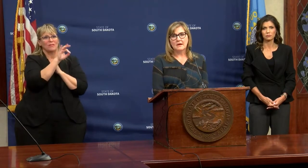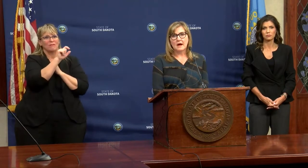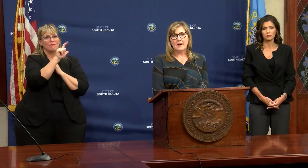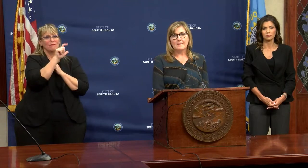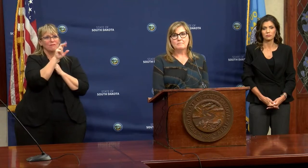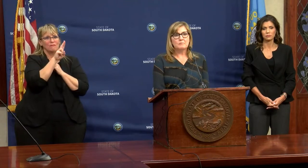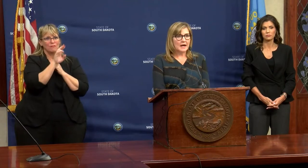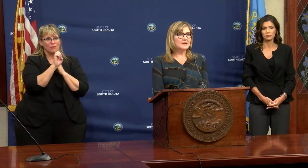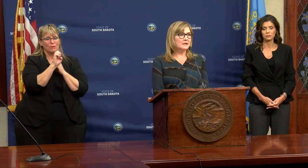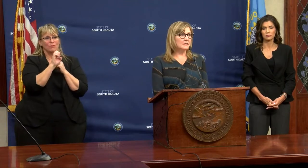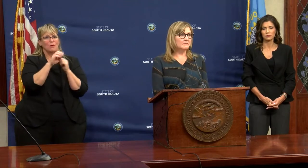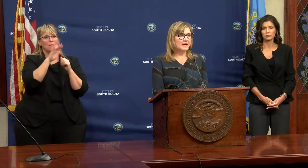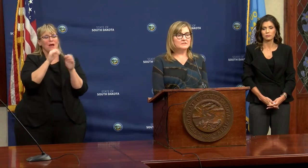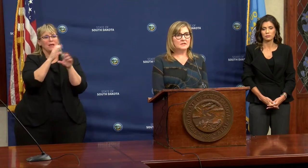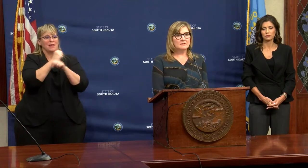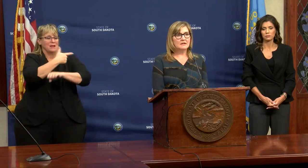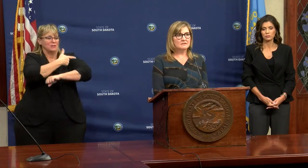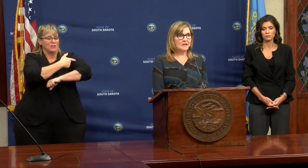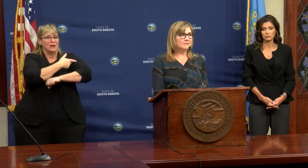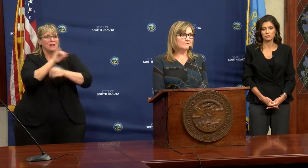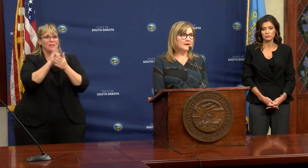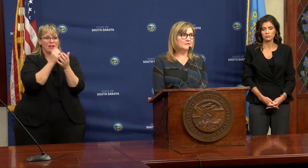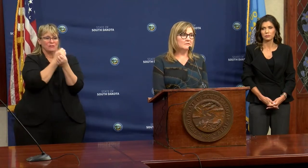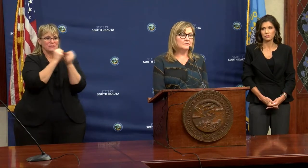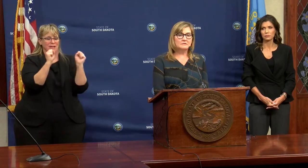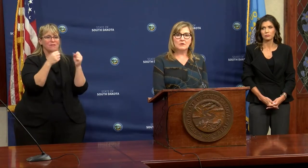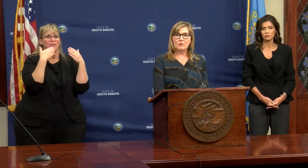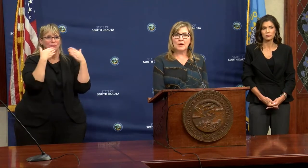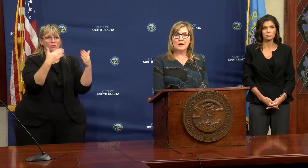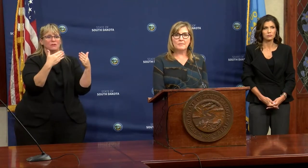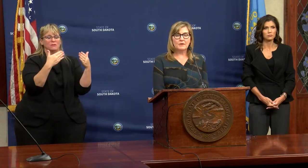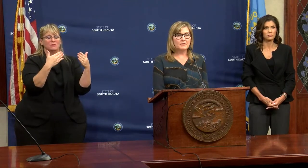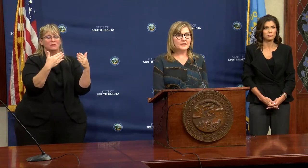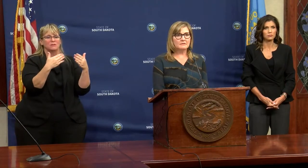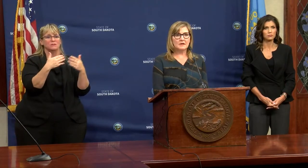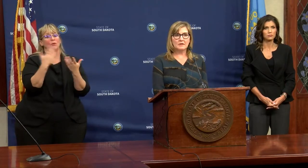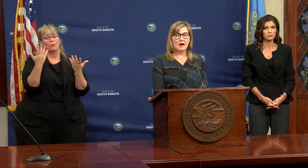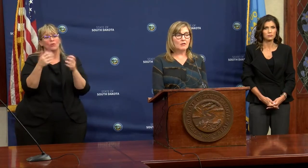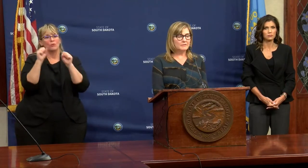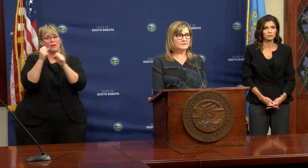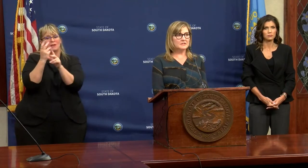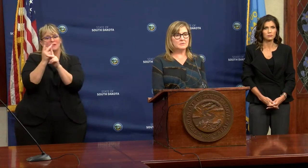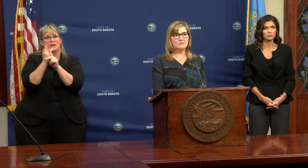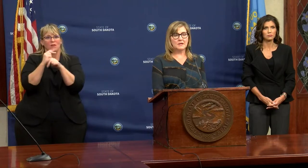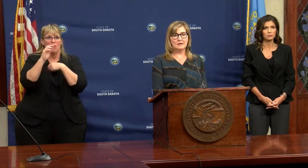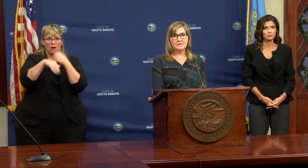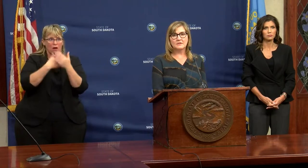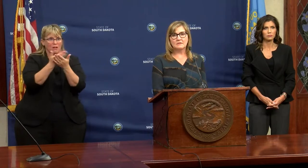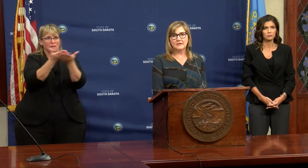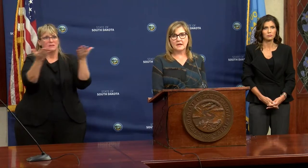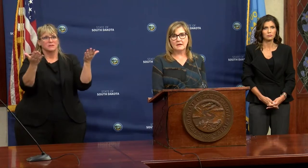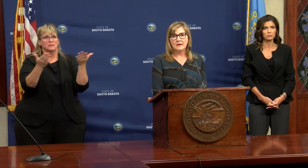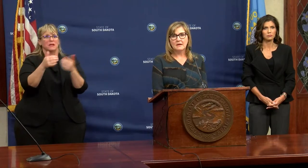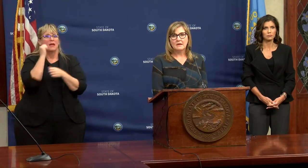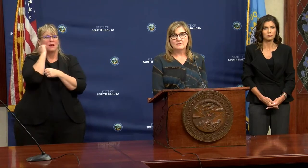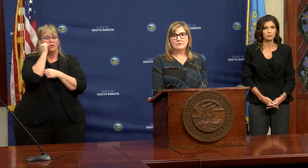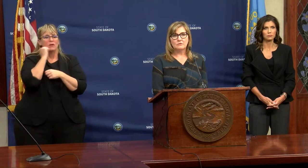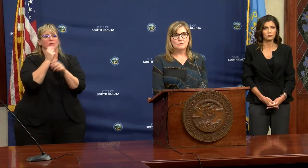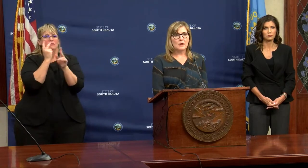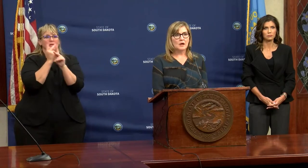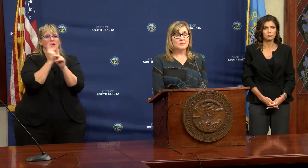by getting a vaccine that is safe and effective. And so there are things that all of us need to be doing every single day